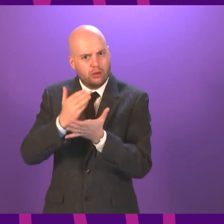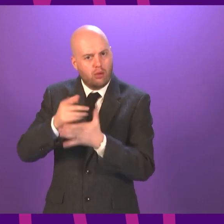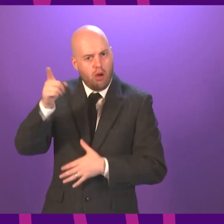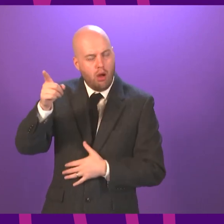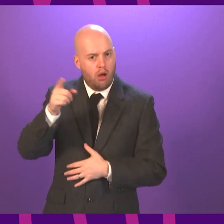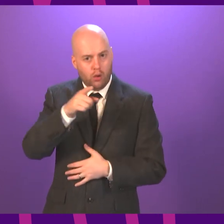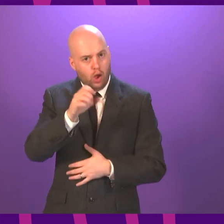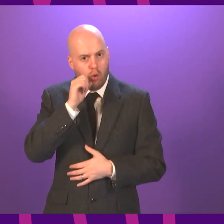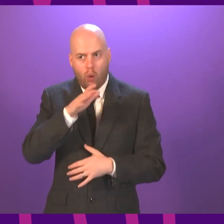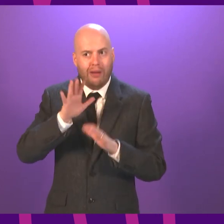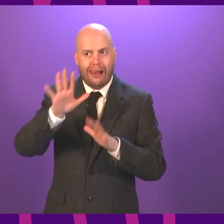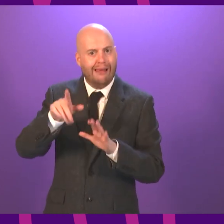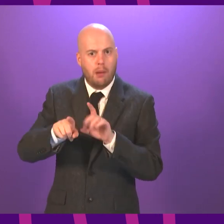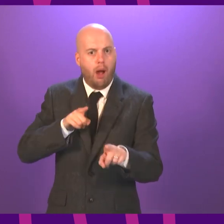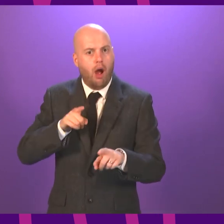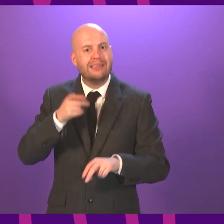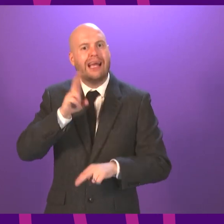to renewable energy?